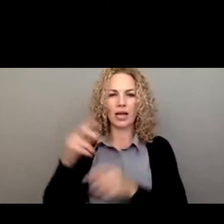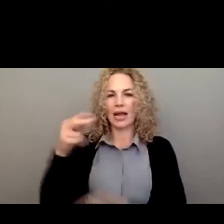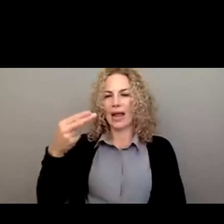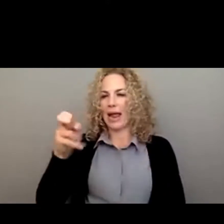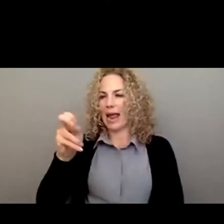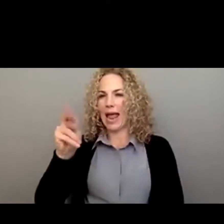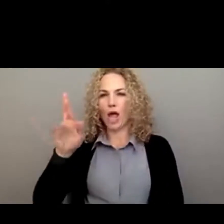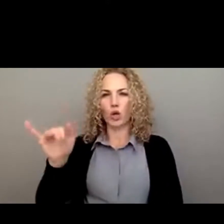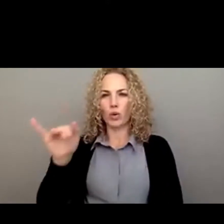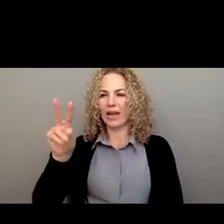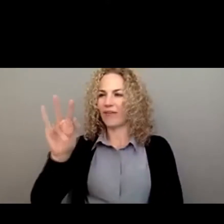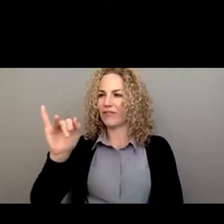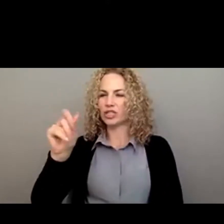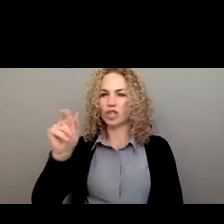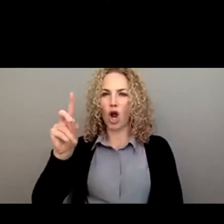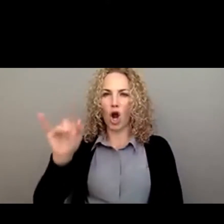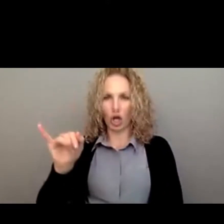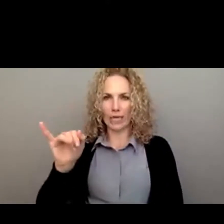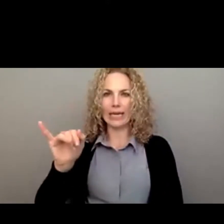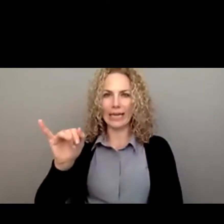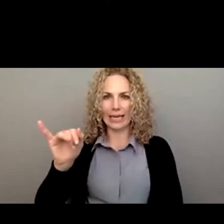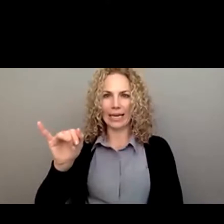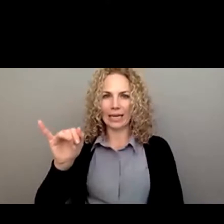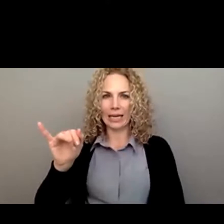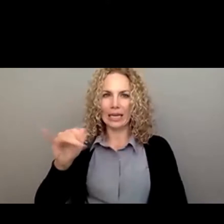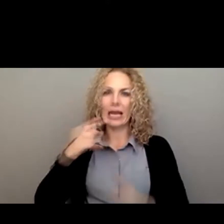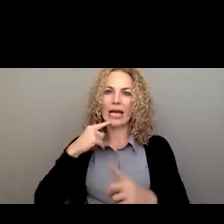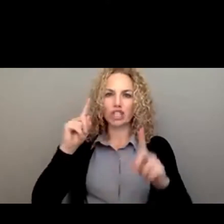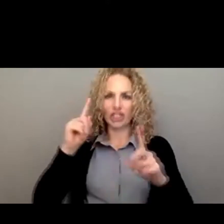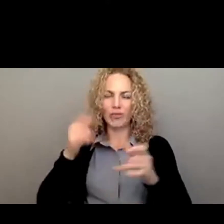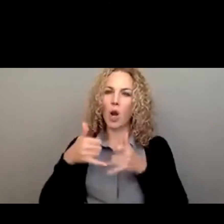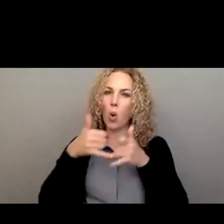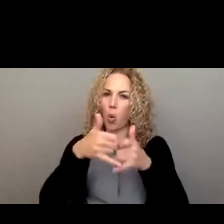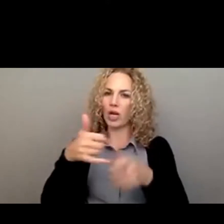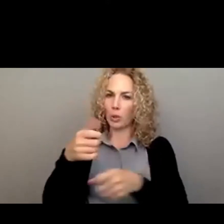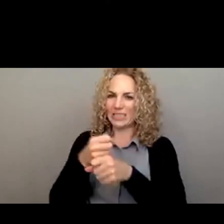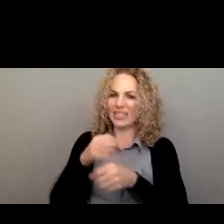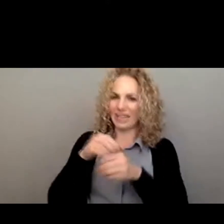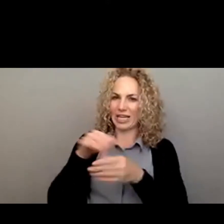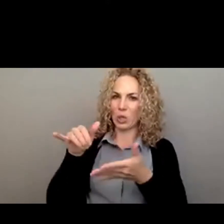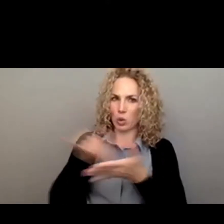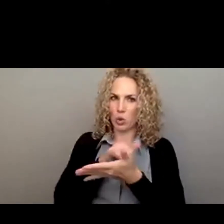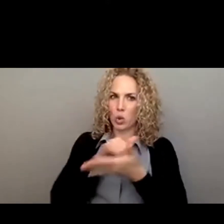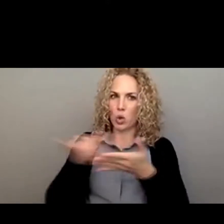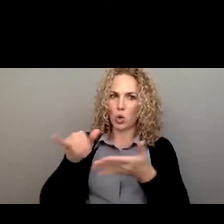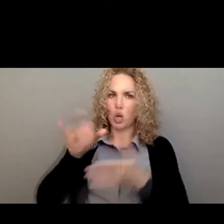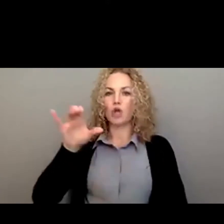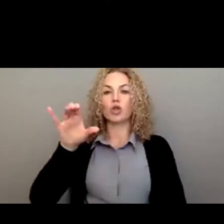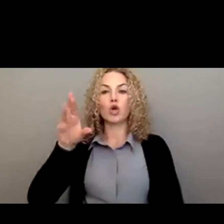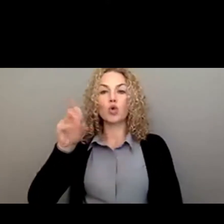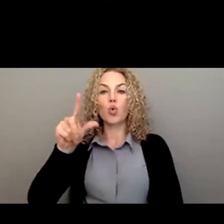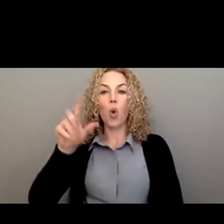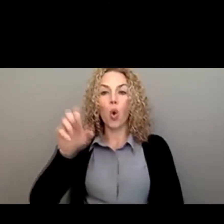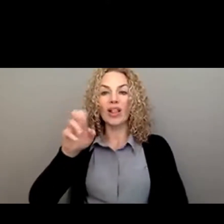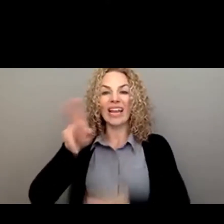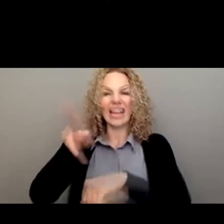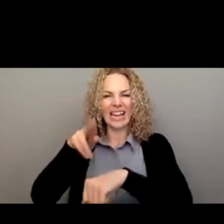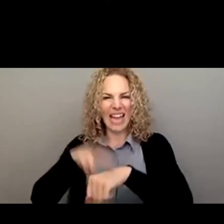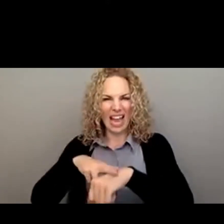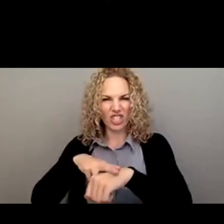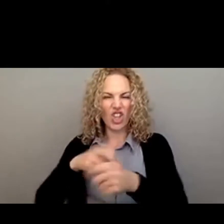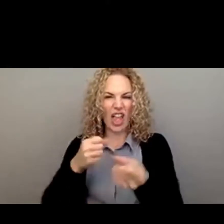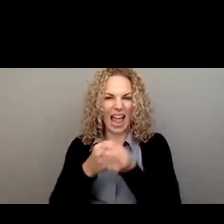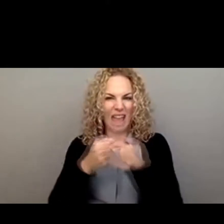Achievement Award from Viscardi Center in New York, the Crowley National Advocacy Award, and living. I mean,